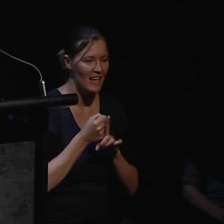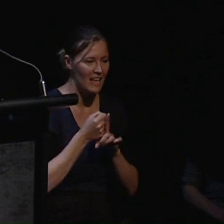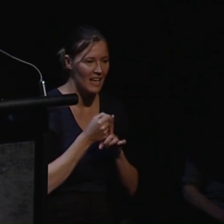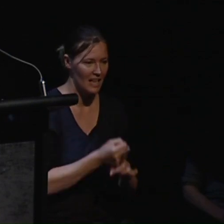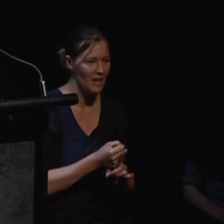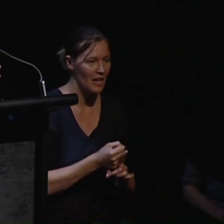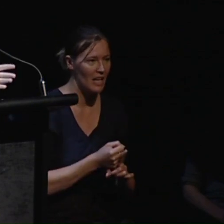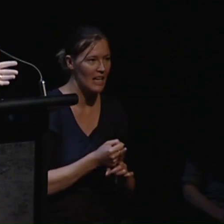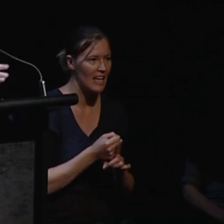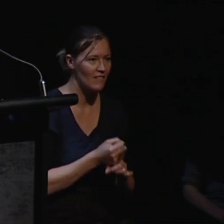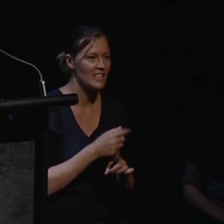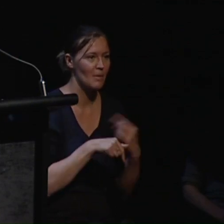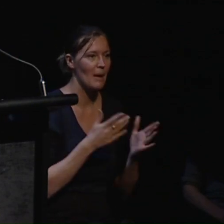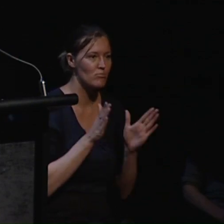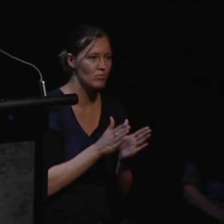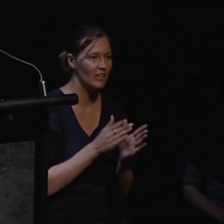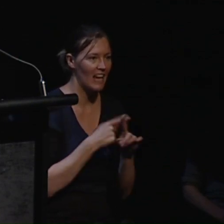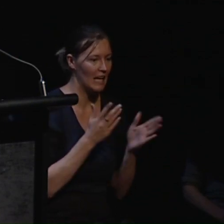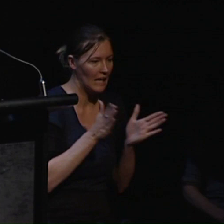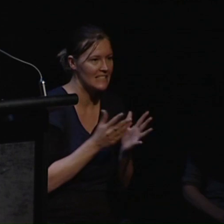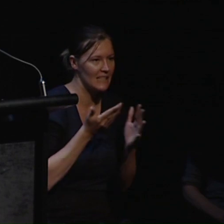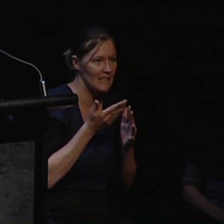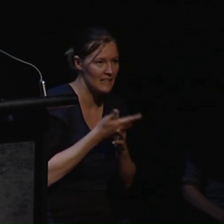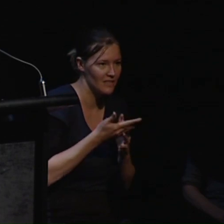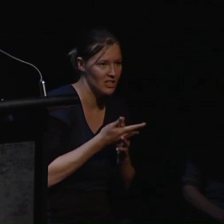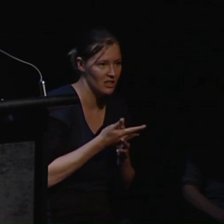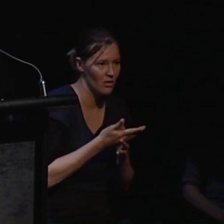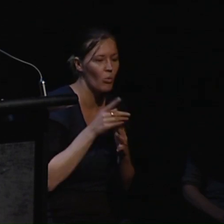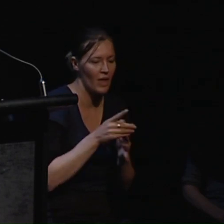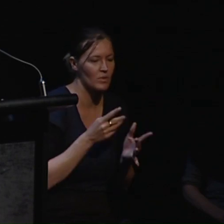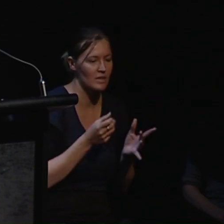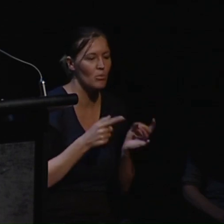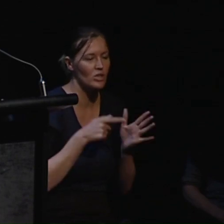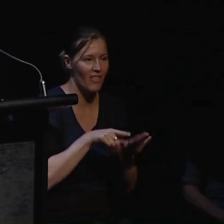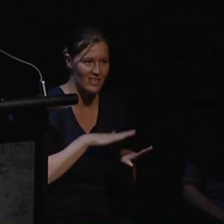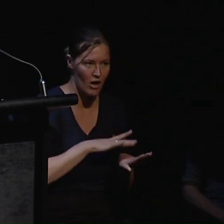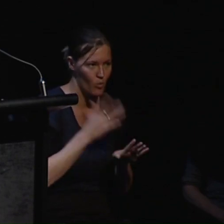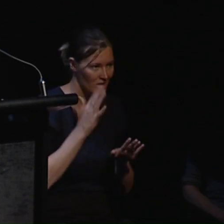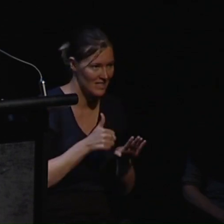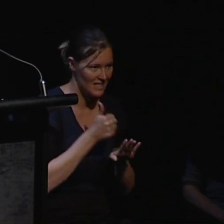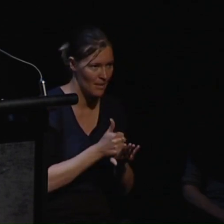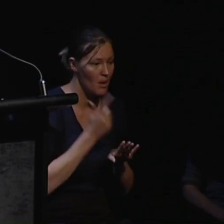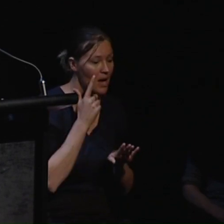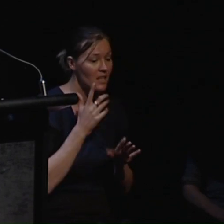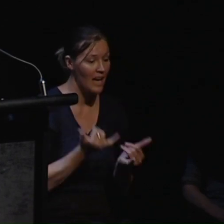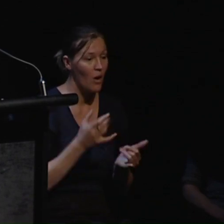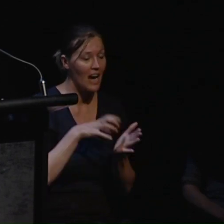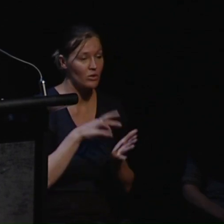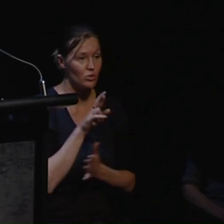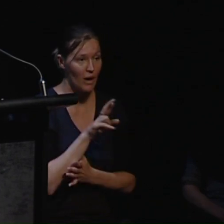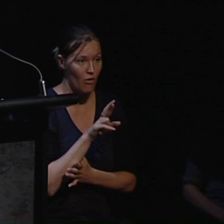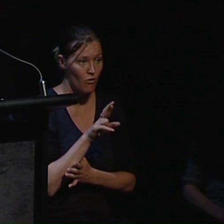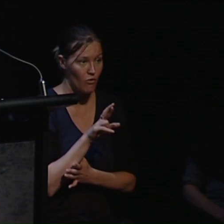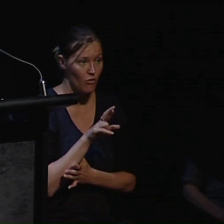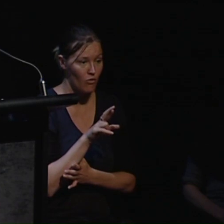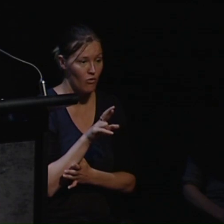possible intervention was at the cutting edge when it was first introduced. However, with the arrival of Article 12 is it enough